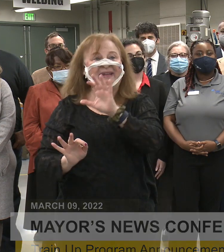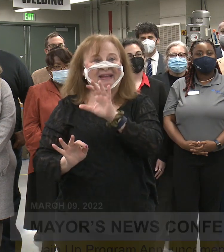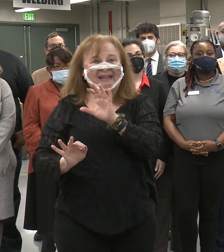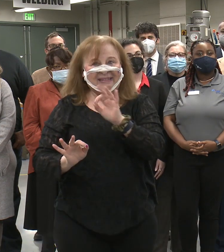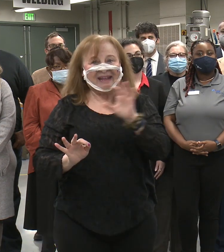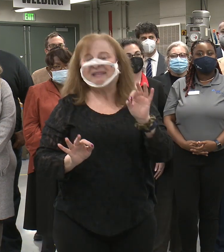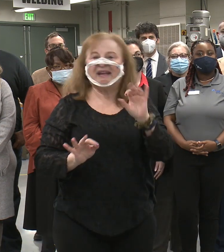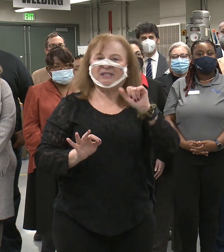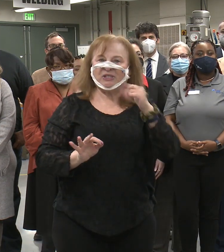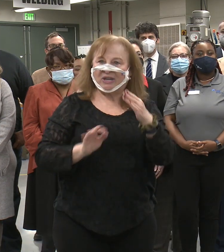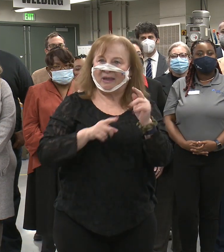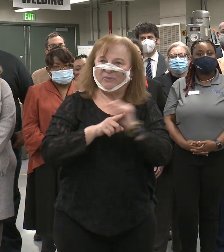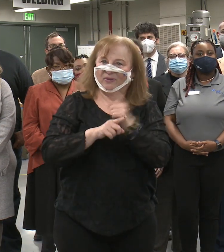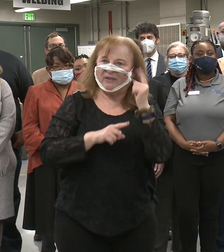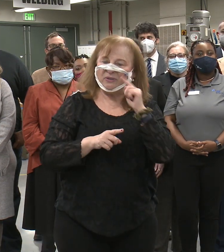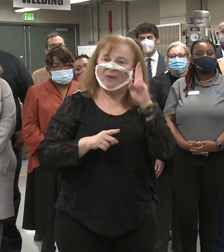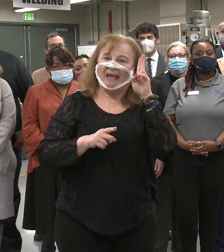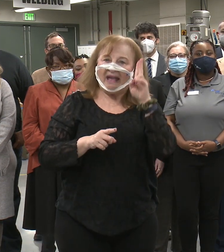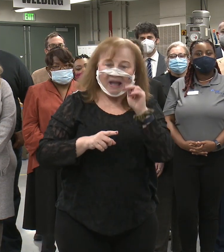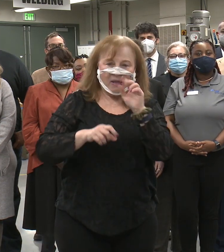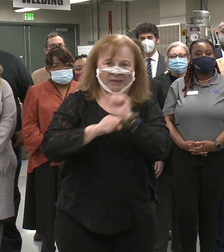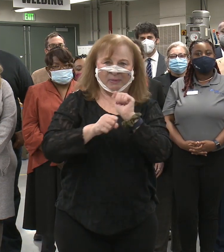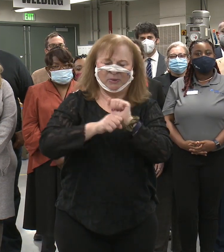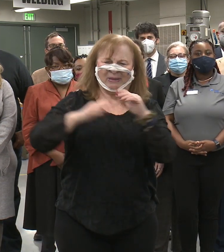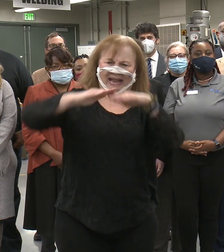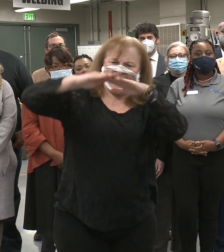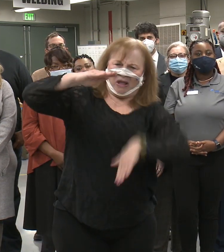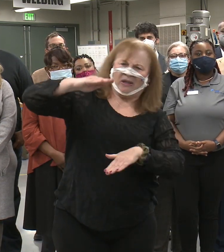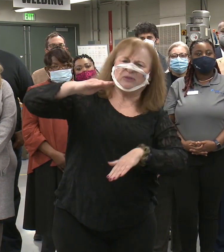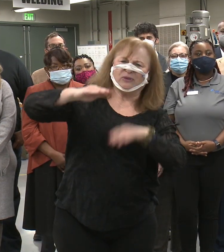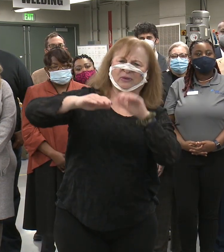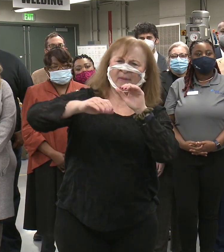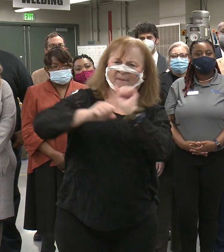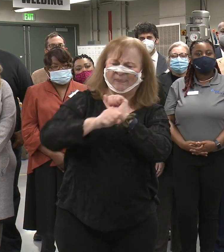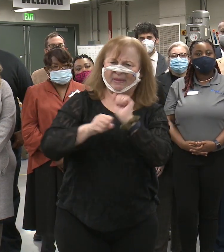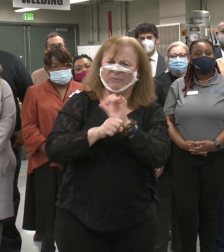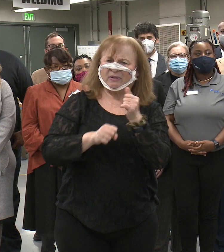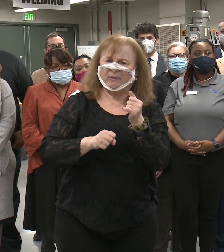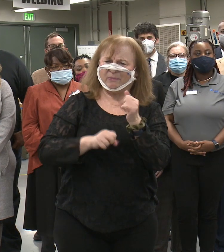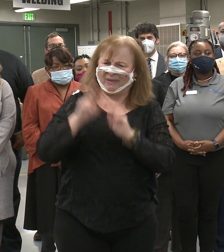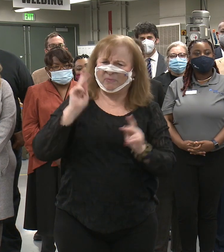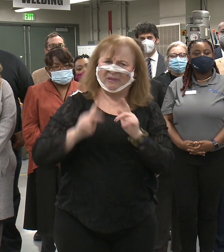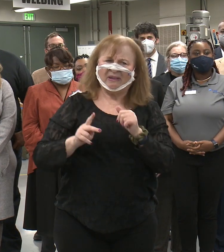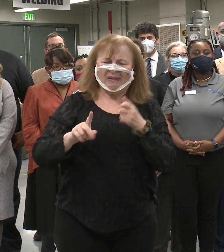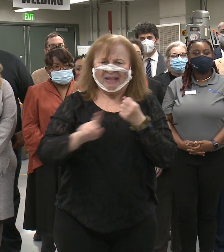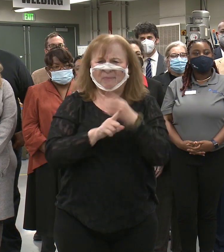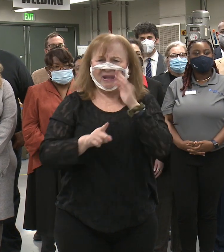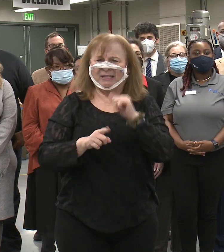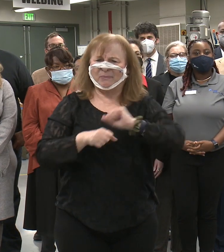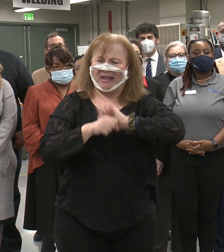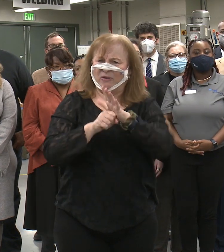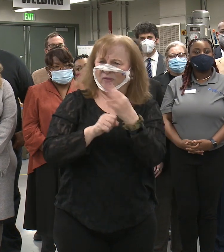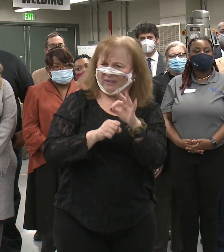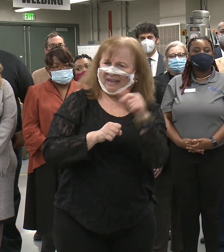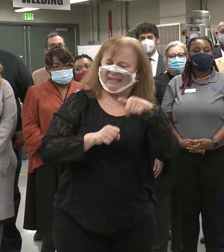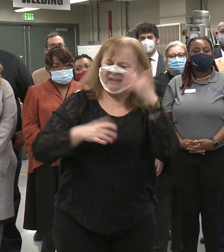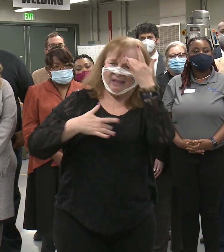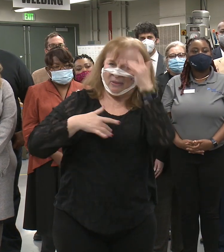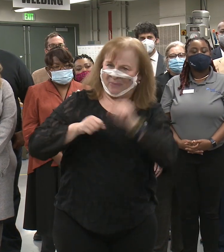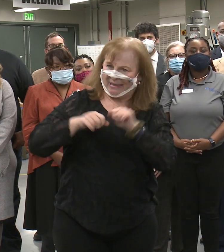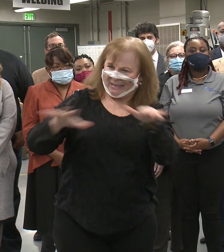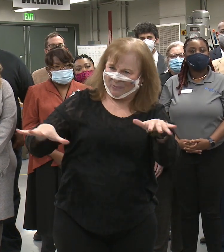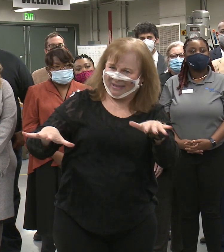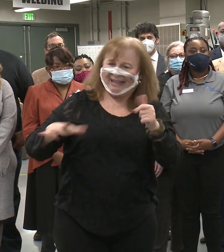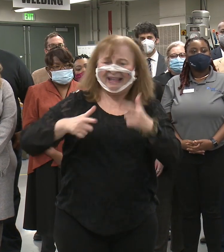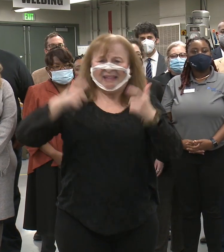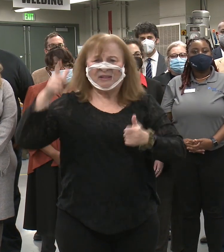training to unemployed and underemployed residents who were impacted by COVID-19 and the pandemic. This is